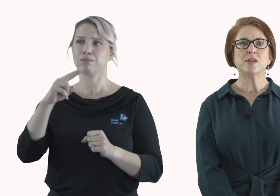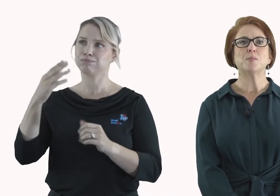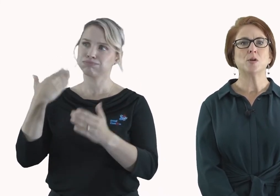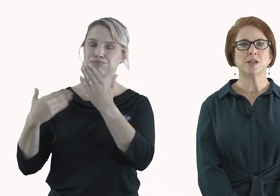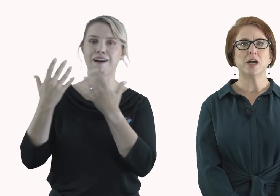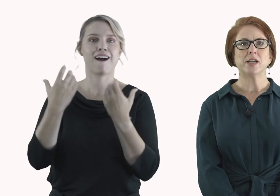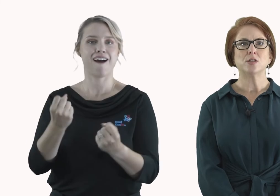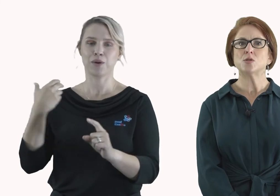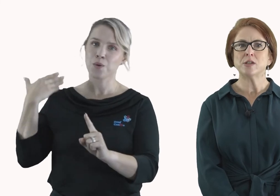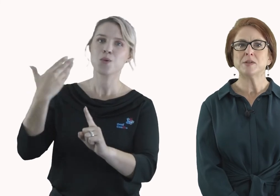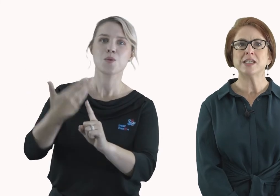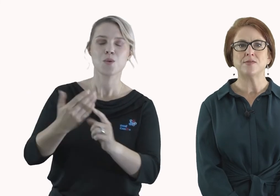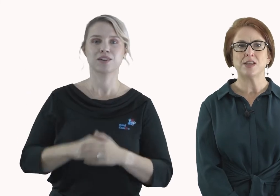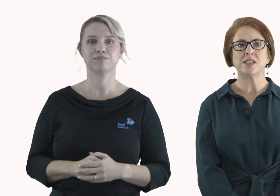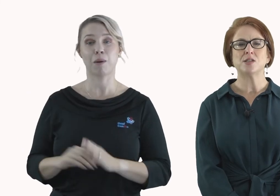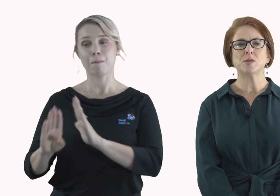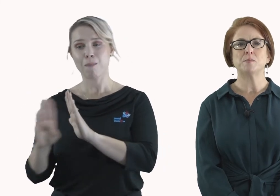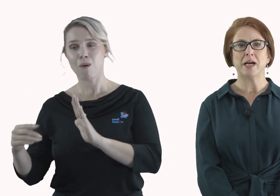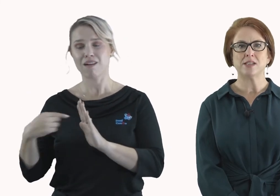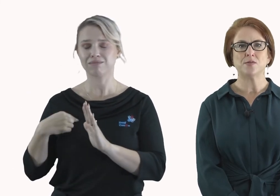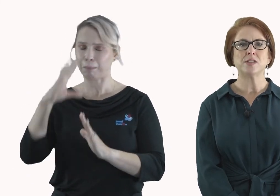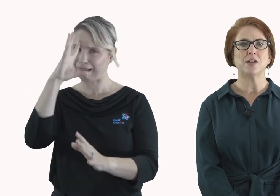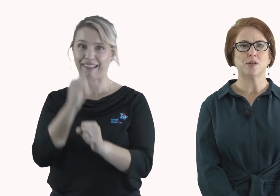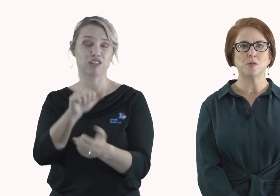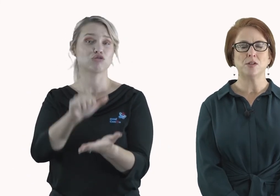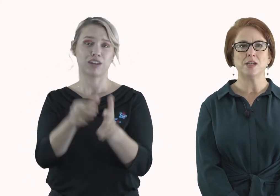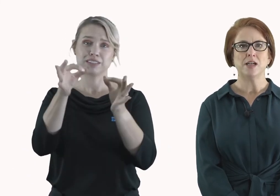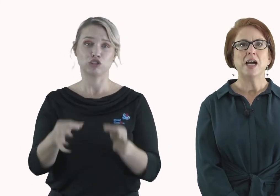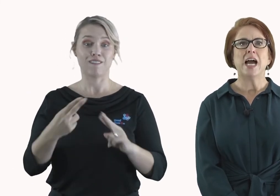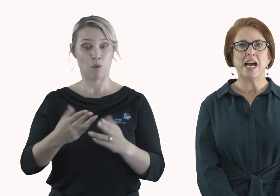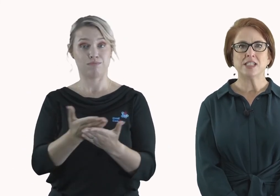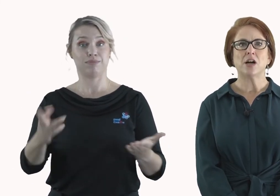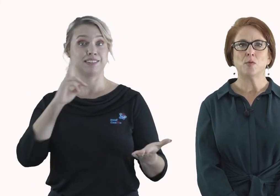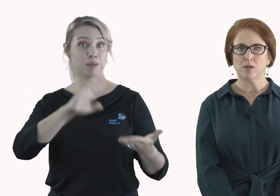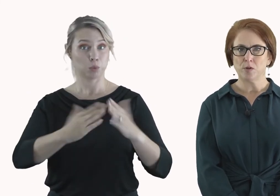the board and I truly believe that this is what's best for the Deaf community and our workforce.